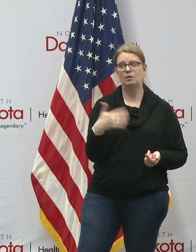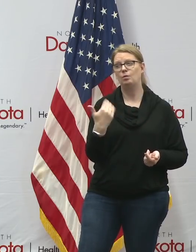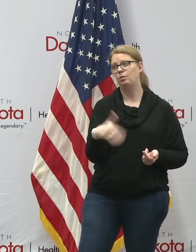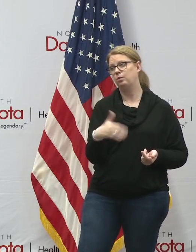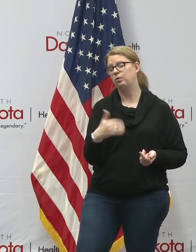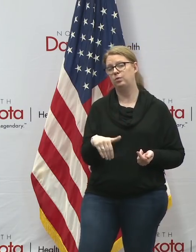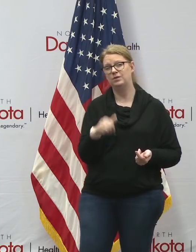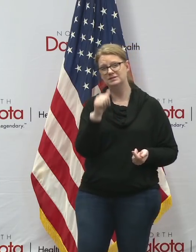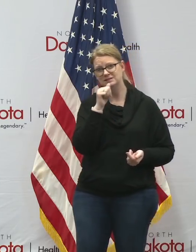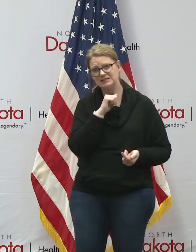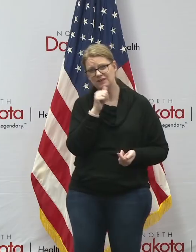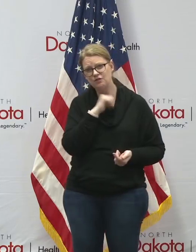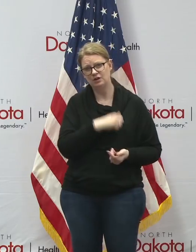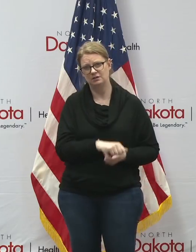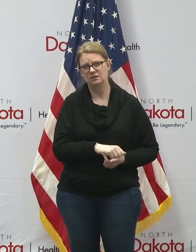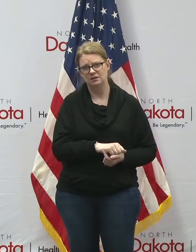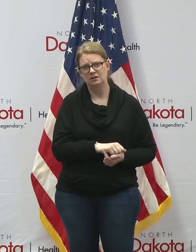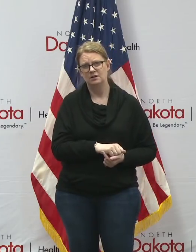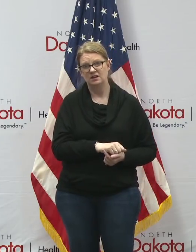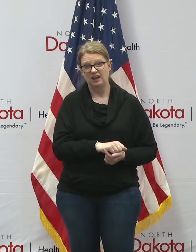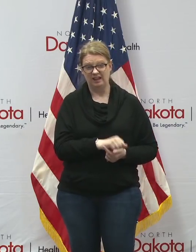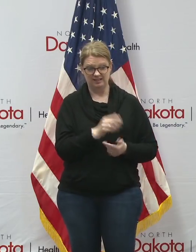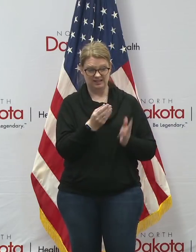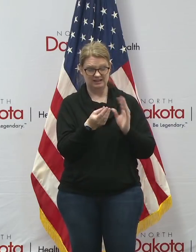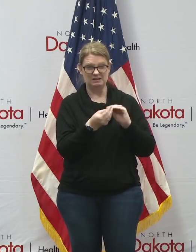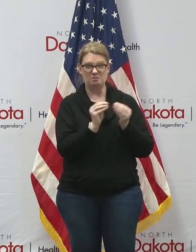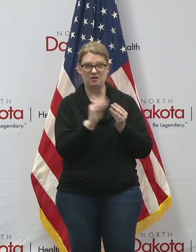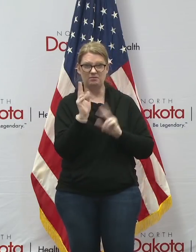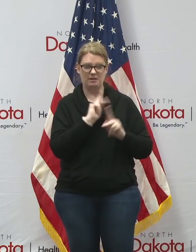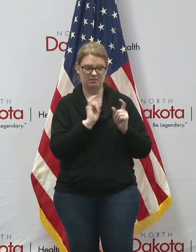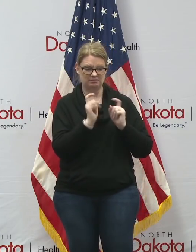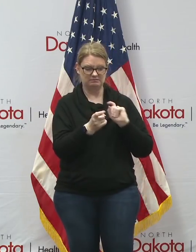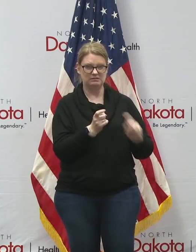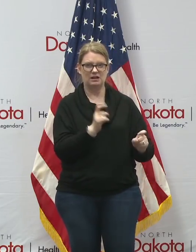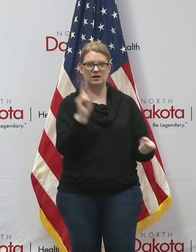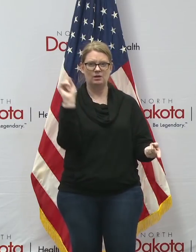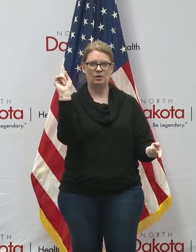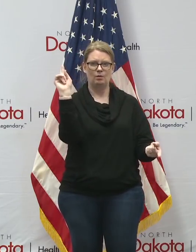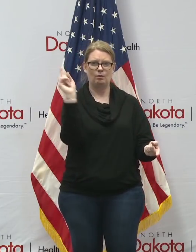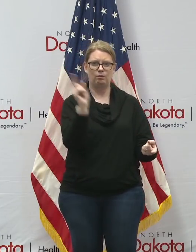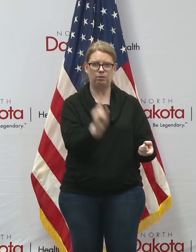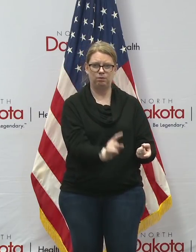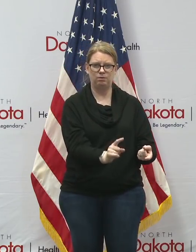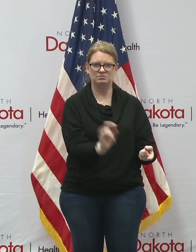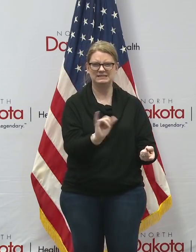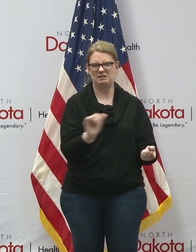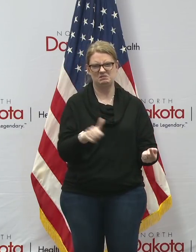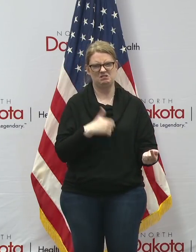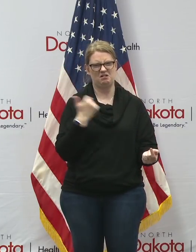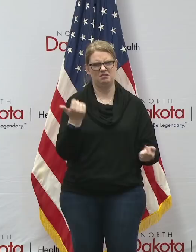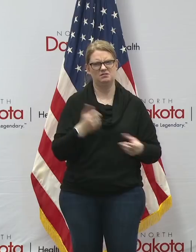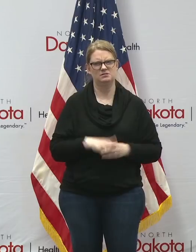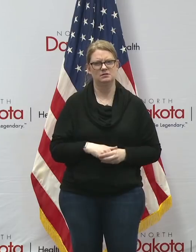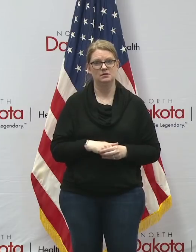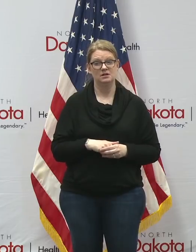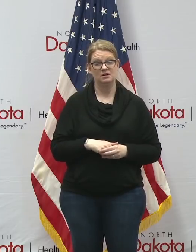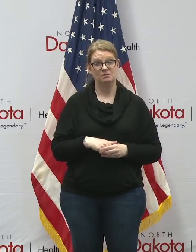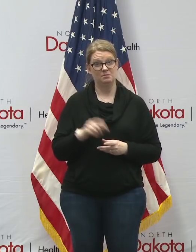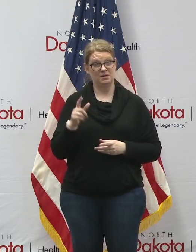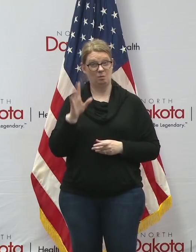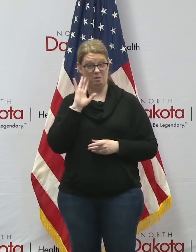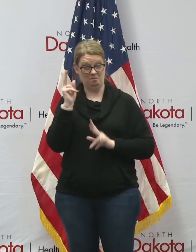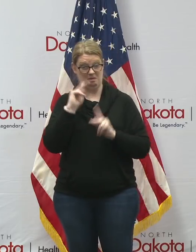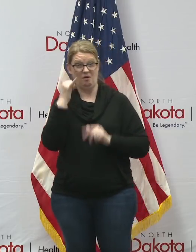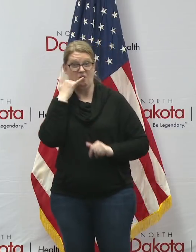their contributions are certainly going to decline just like everybody else's and so